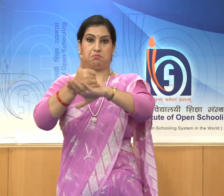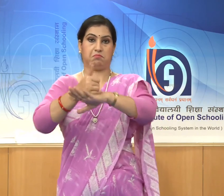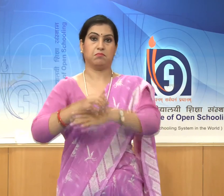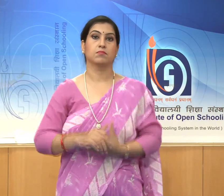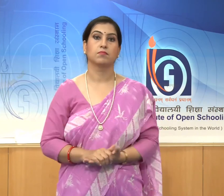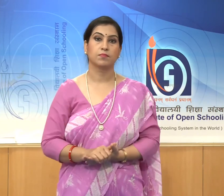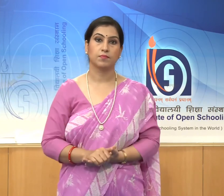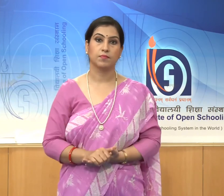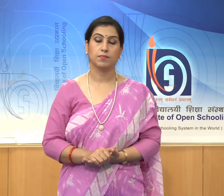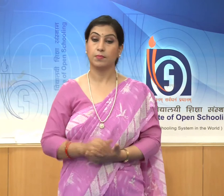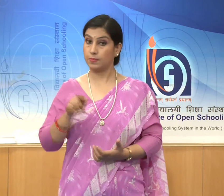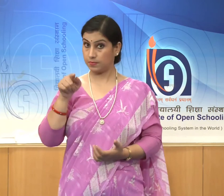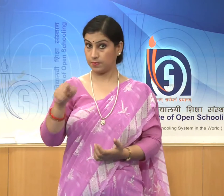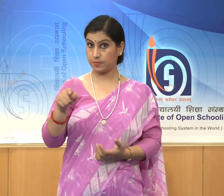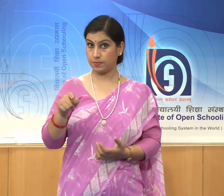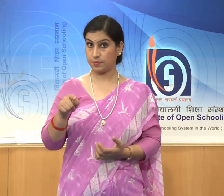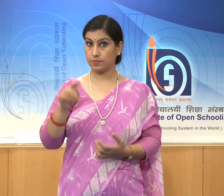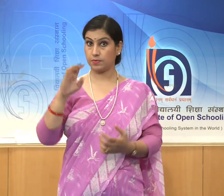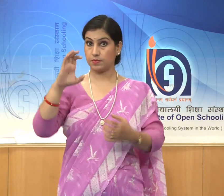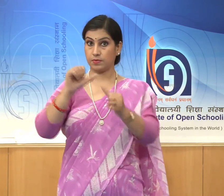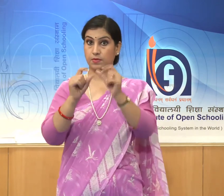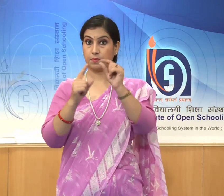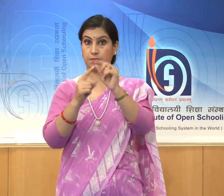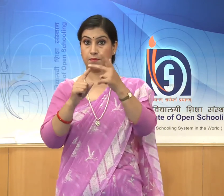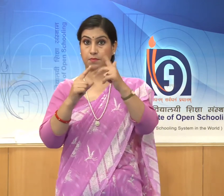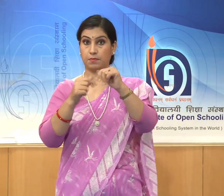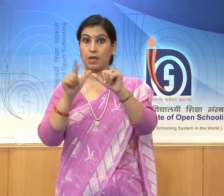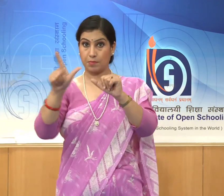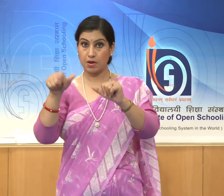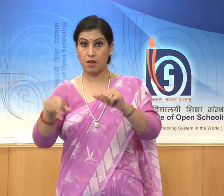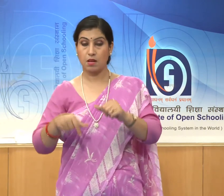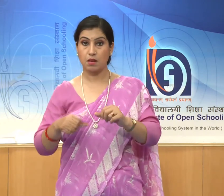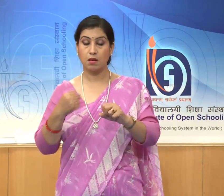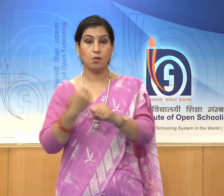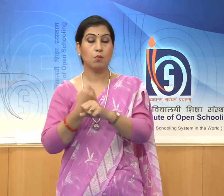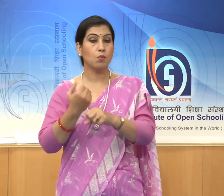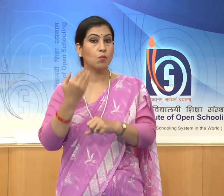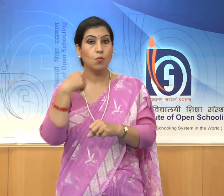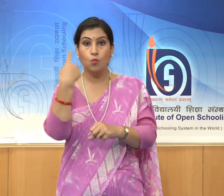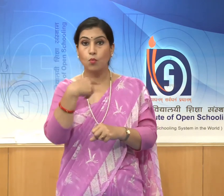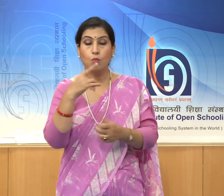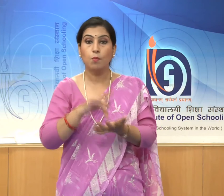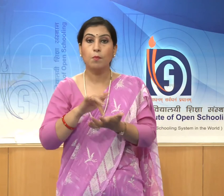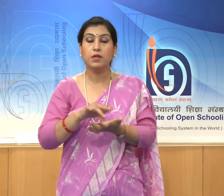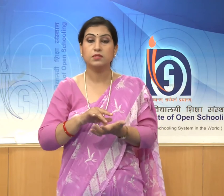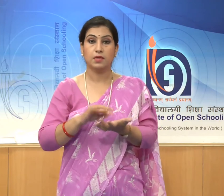Their capital was Mamalapuram or